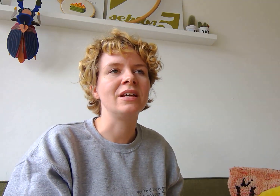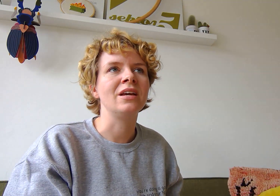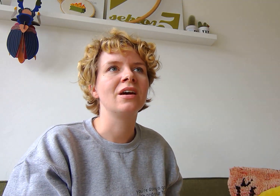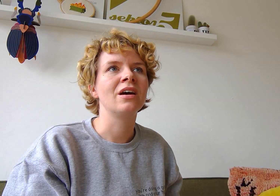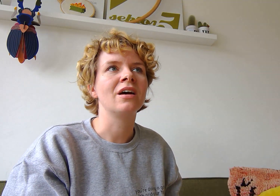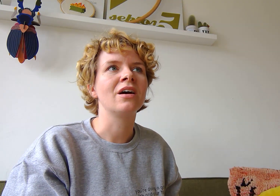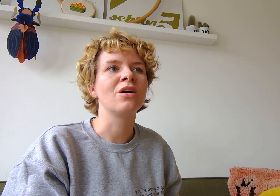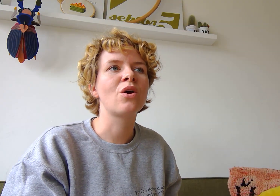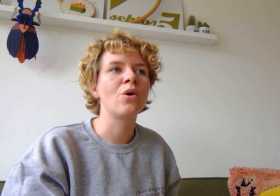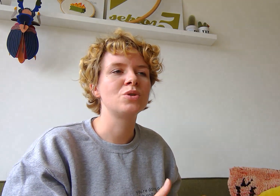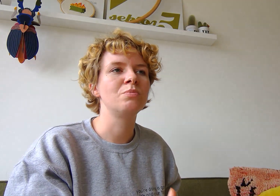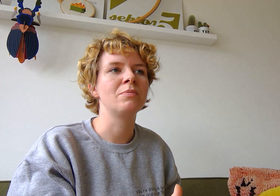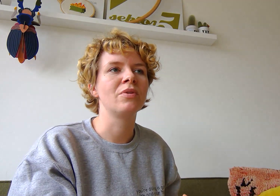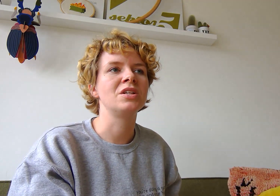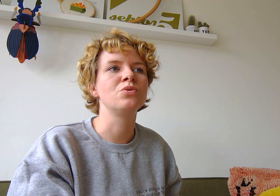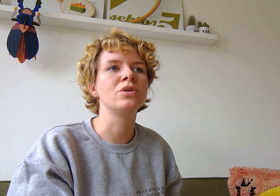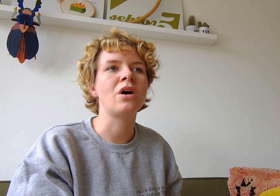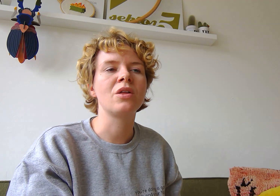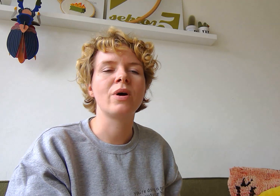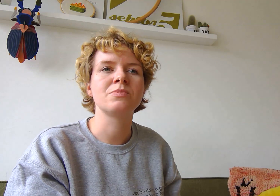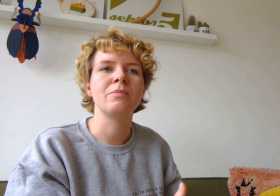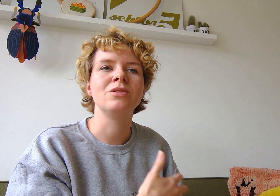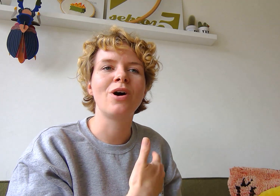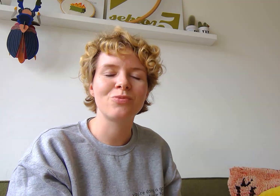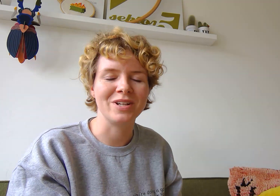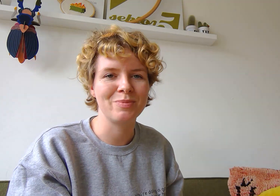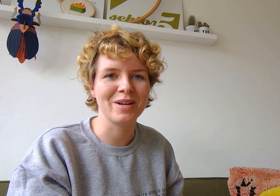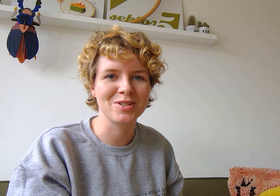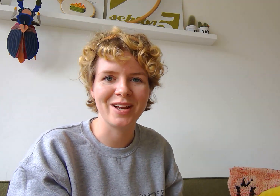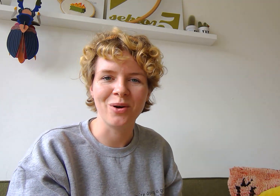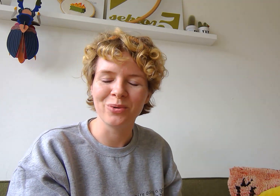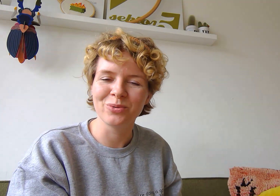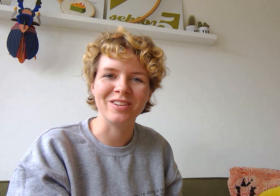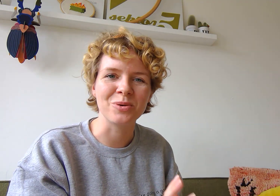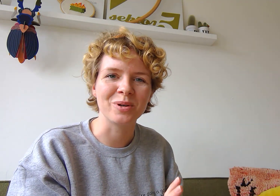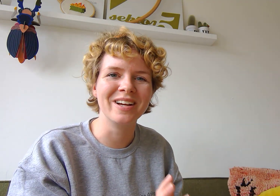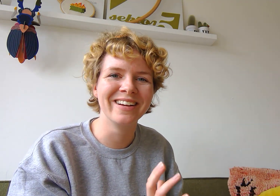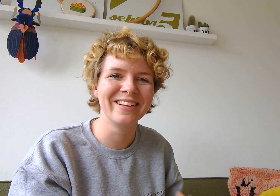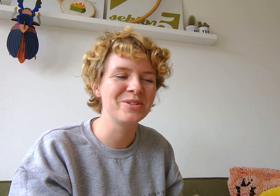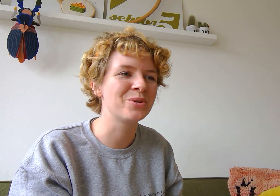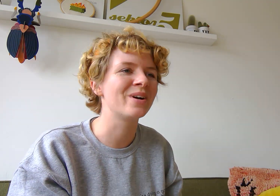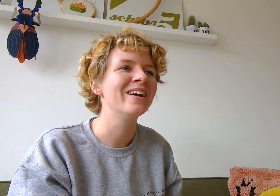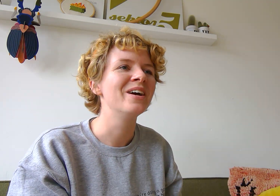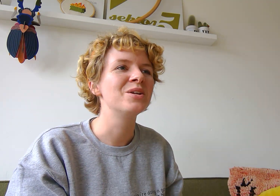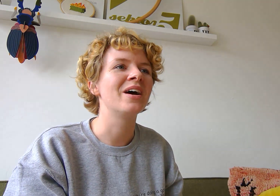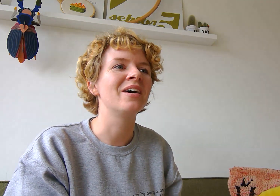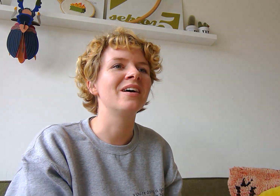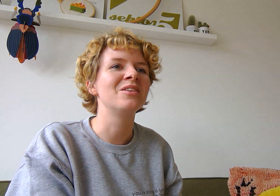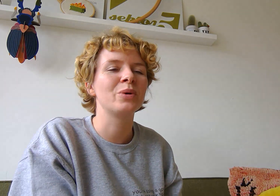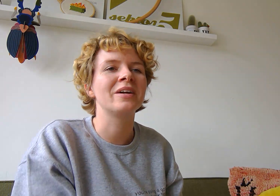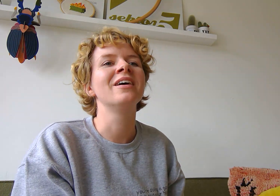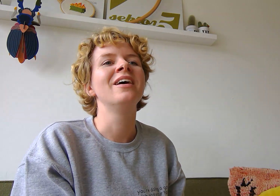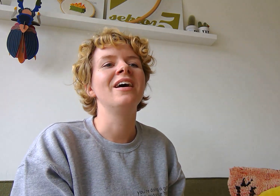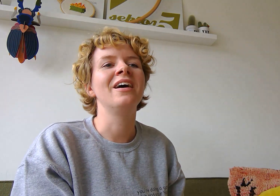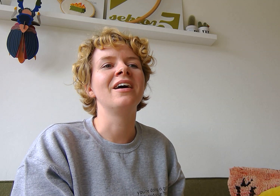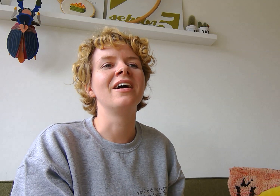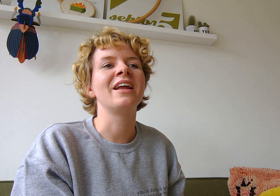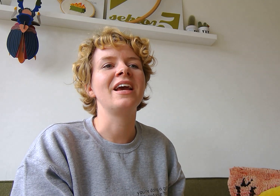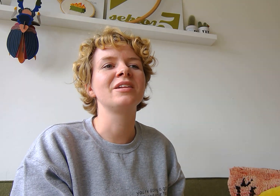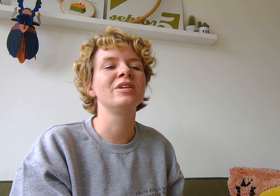go to people that you would otherwise maybe not reach because they don't read your Twitter and actually